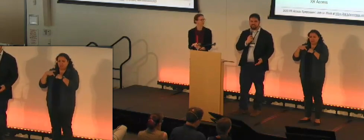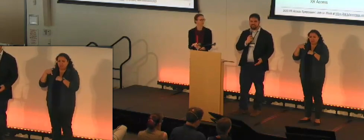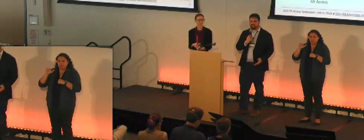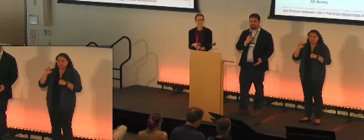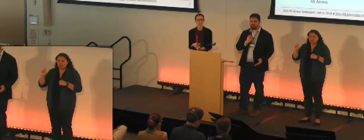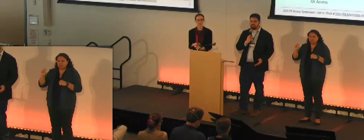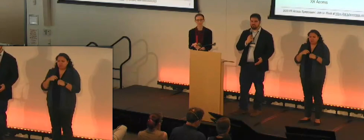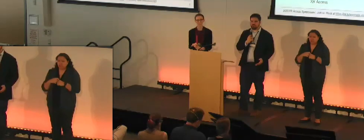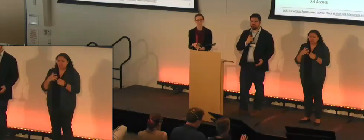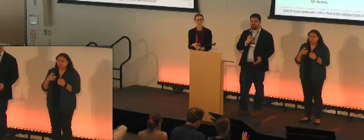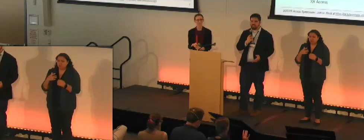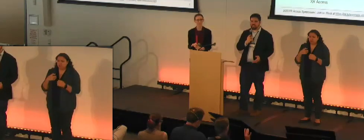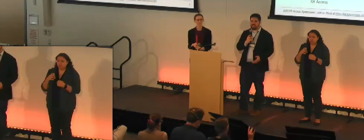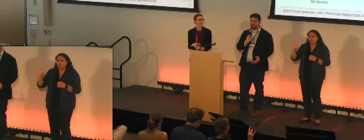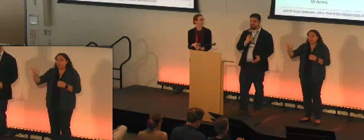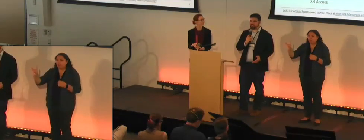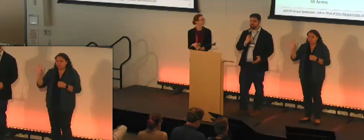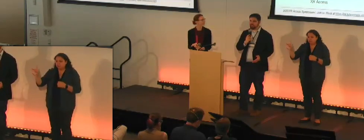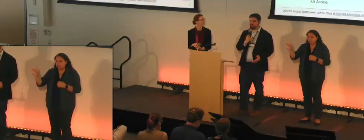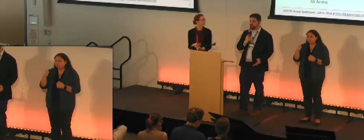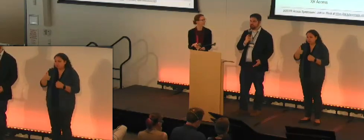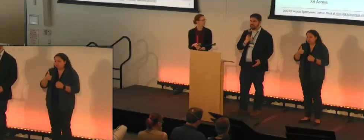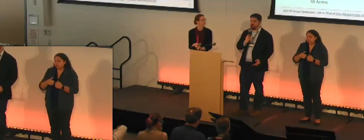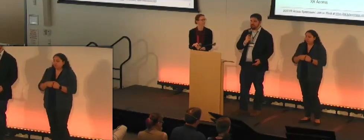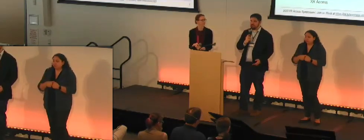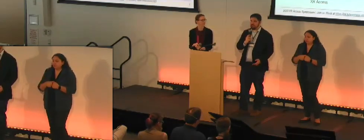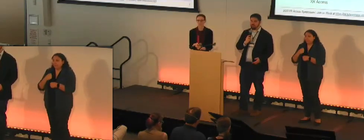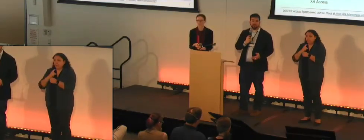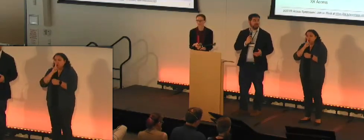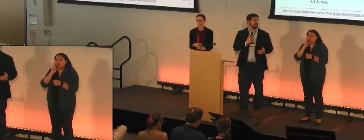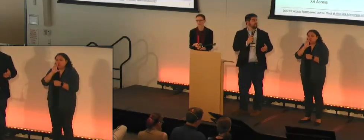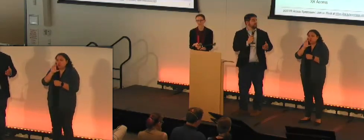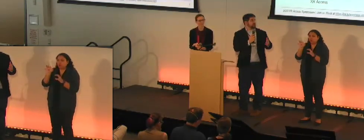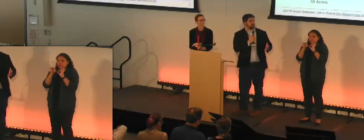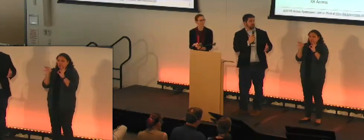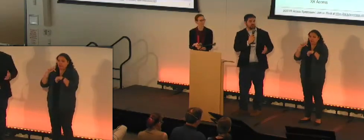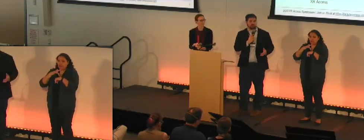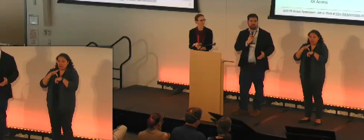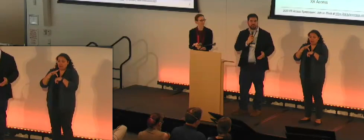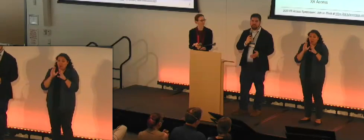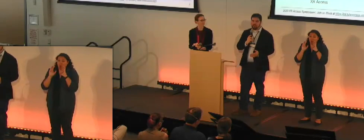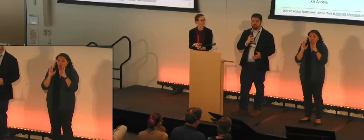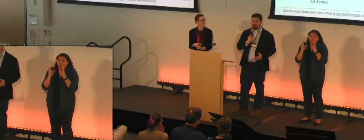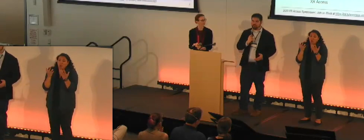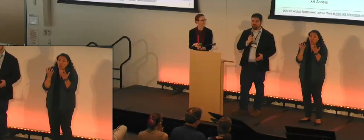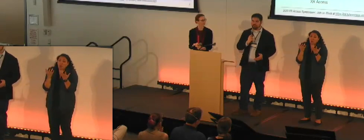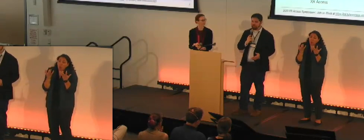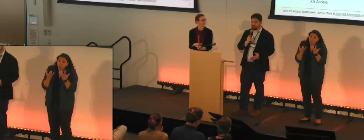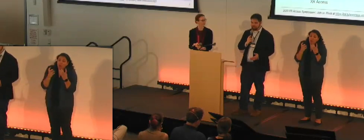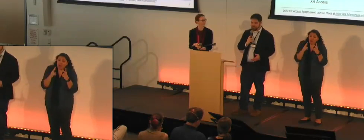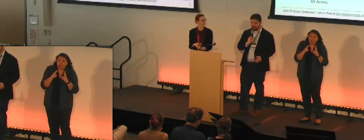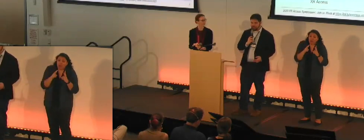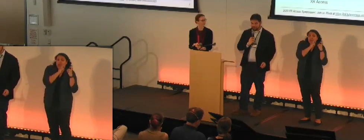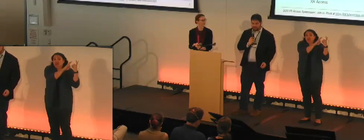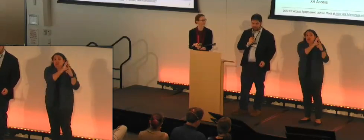paste that into zoom and make sure that everybody has those captions available. We're hoping to have them on screen here, but hopefully we'll be able to get that worked